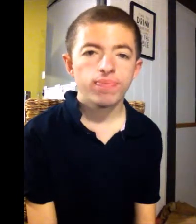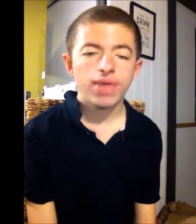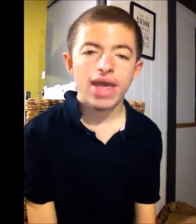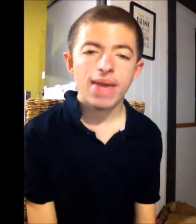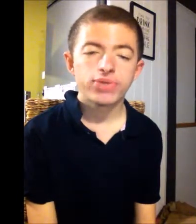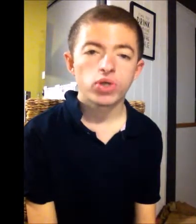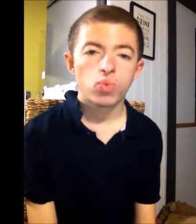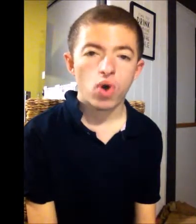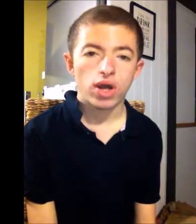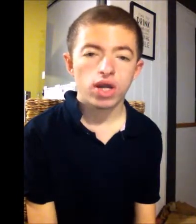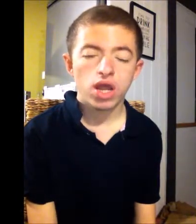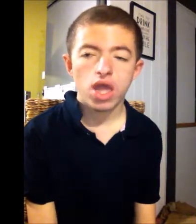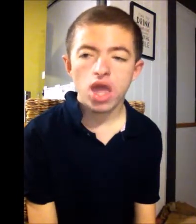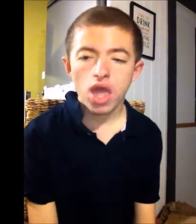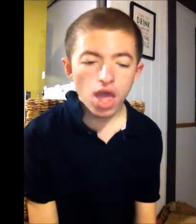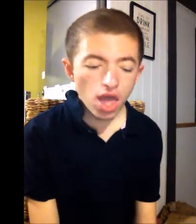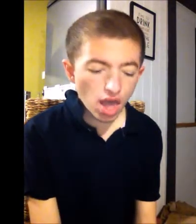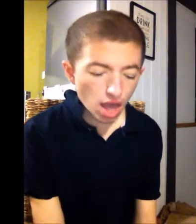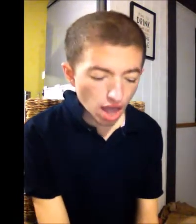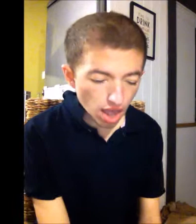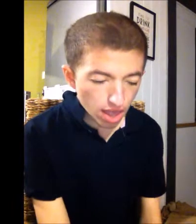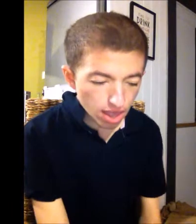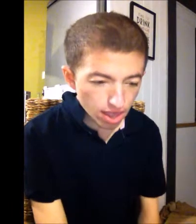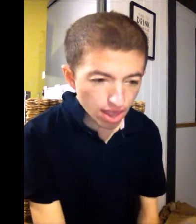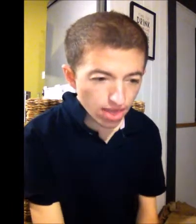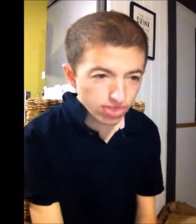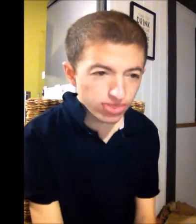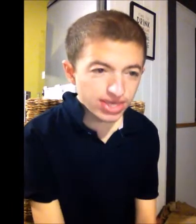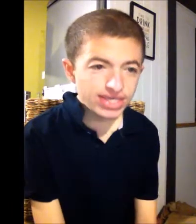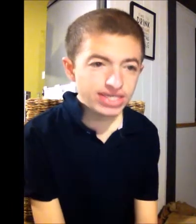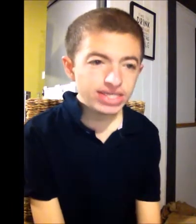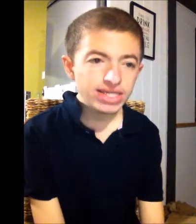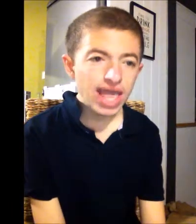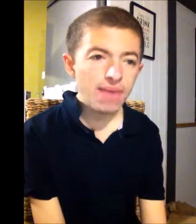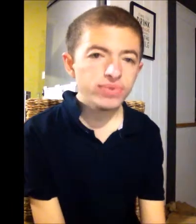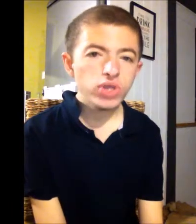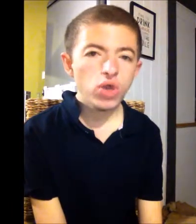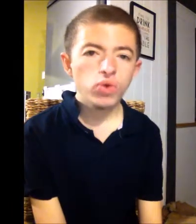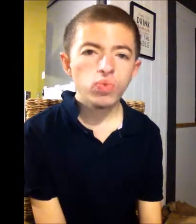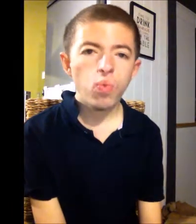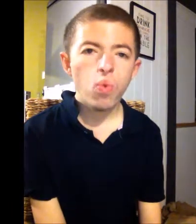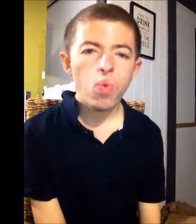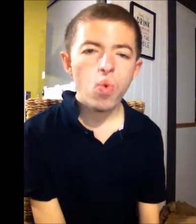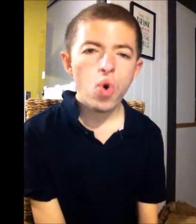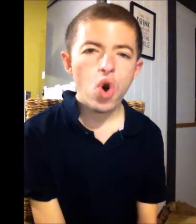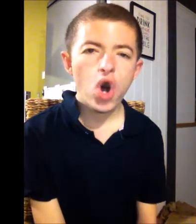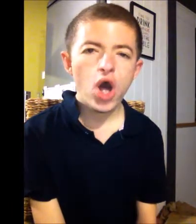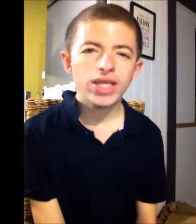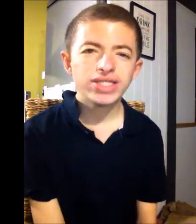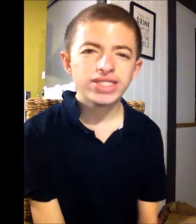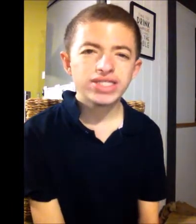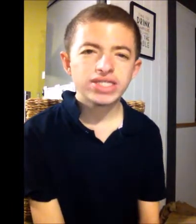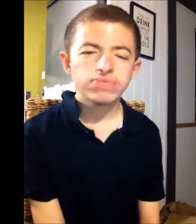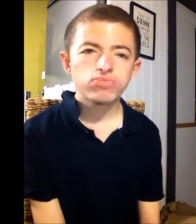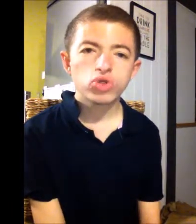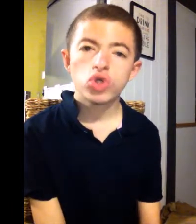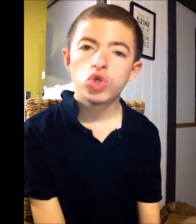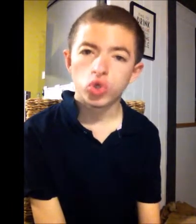episode 1. Uh, this episode was good.